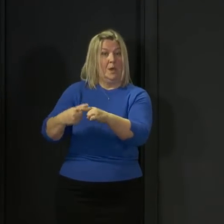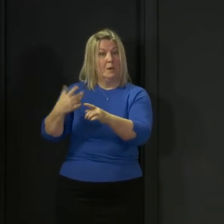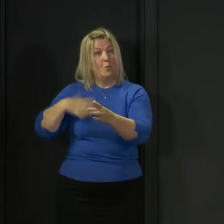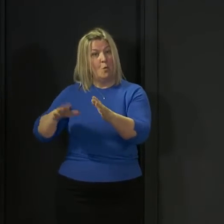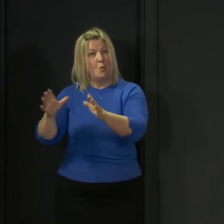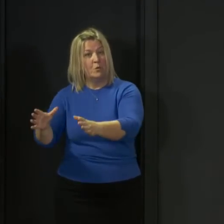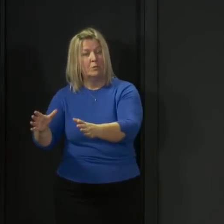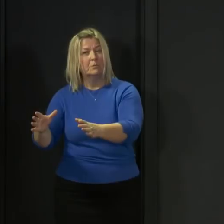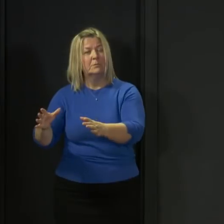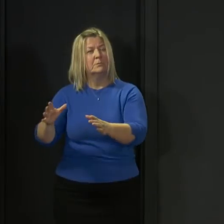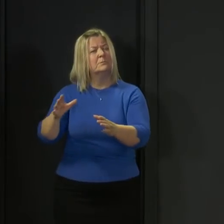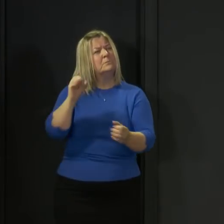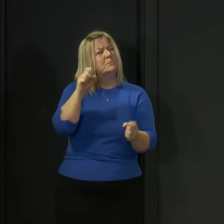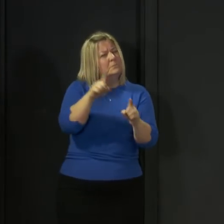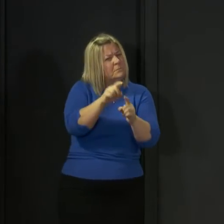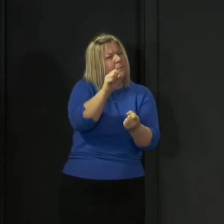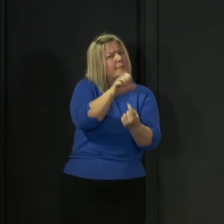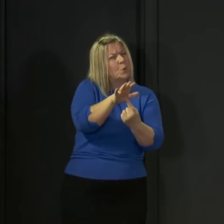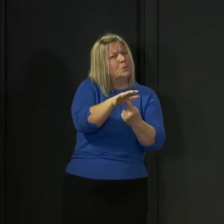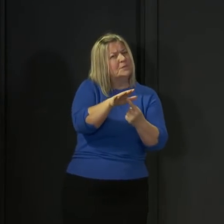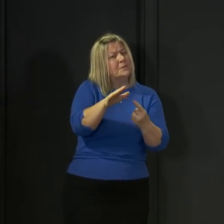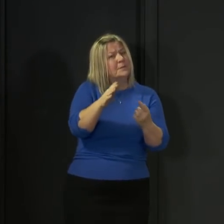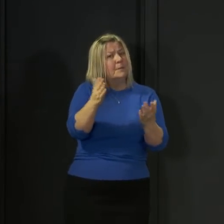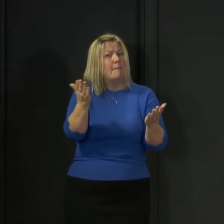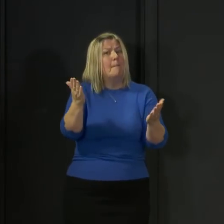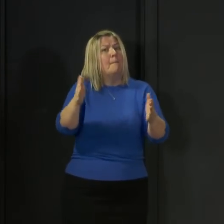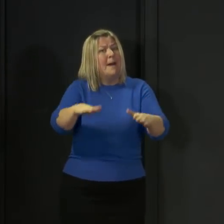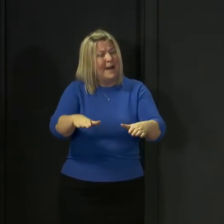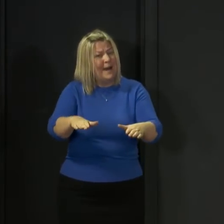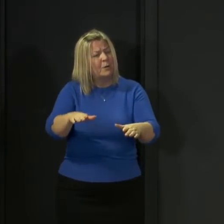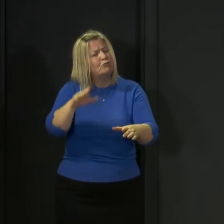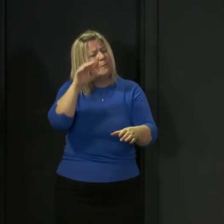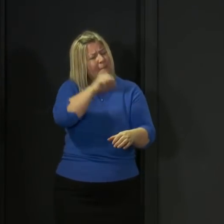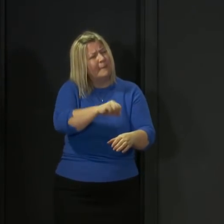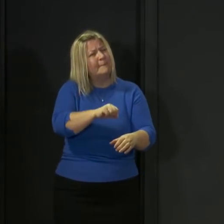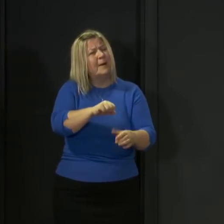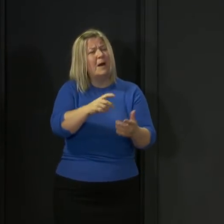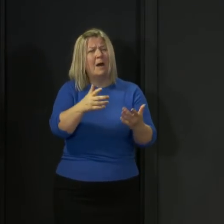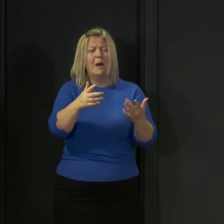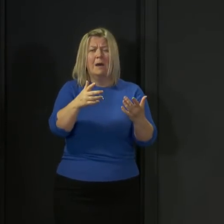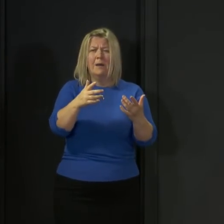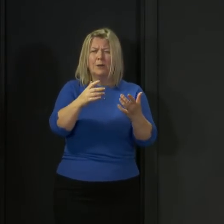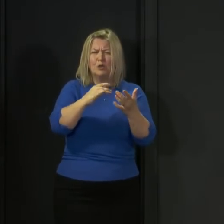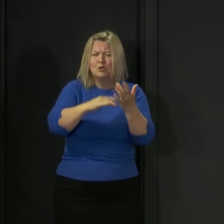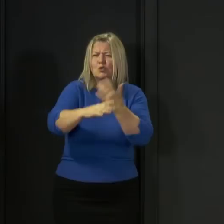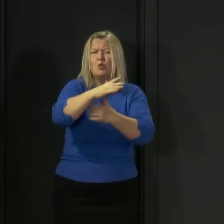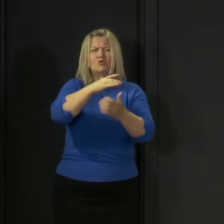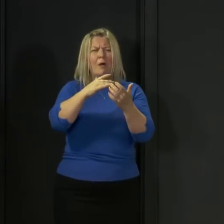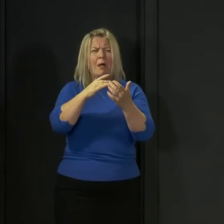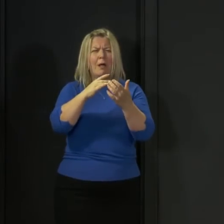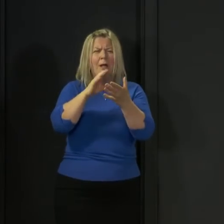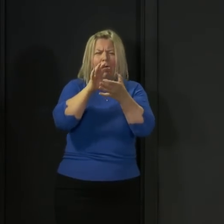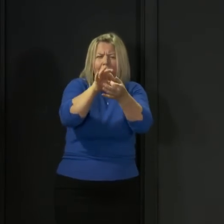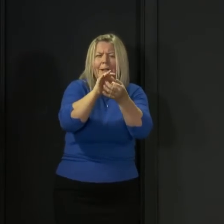really important that as we try to come out of this, we remember the human impacts and we remember the social interactions and family interactions that everybody is missing